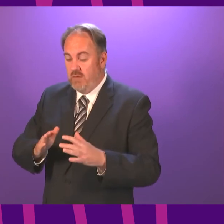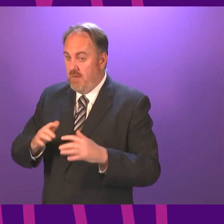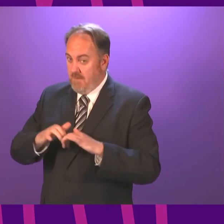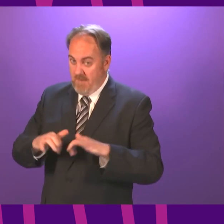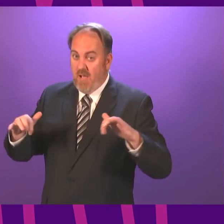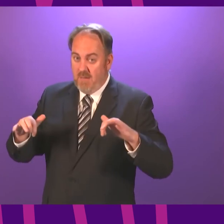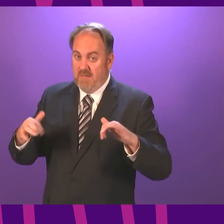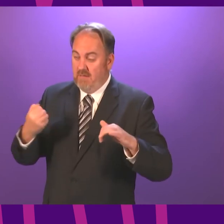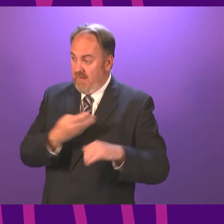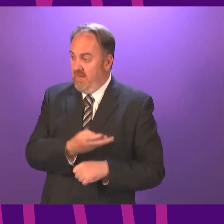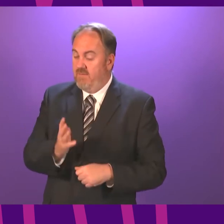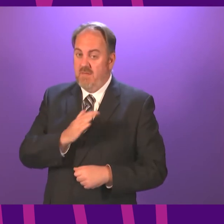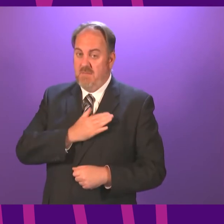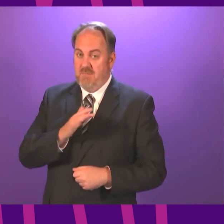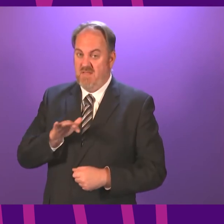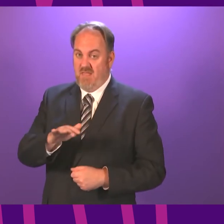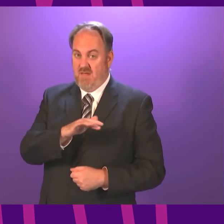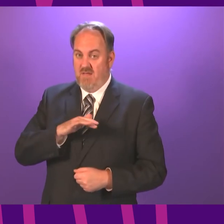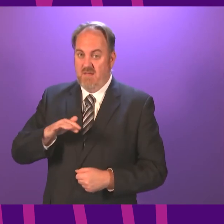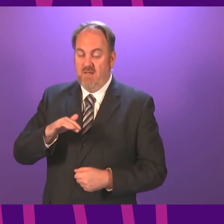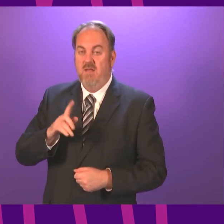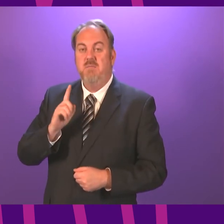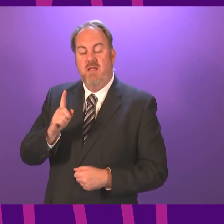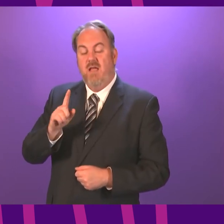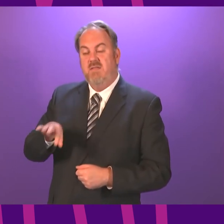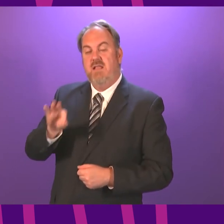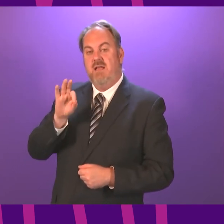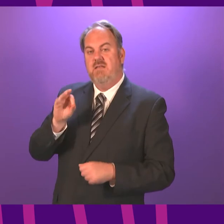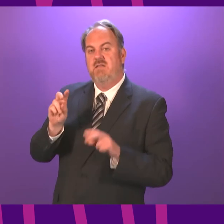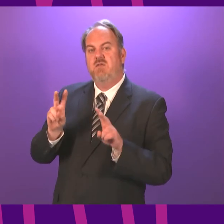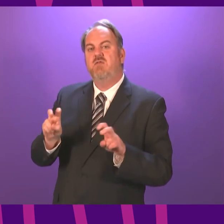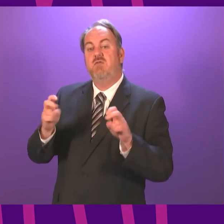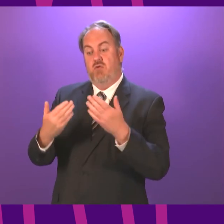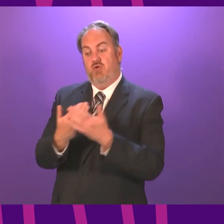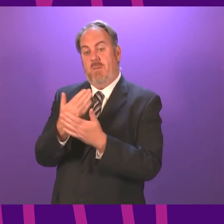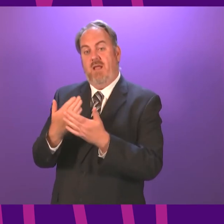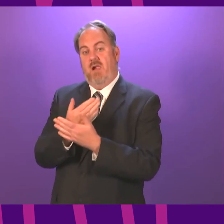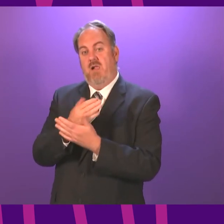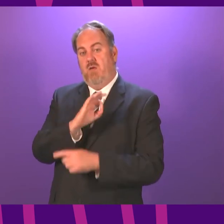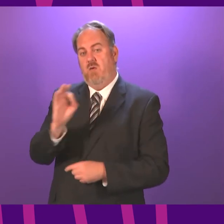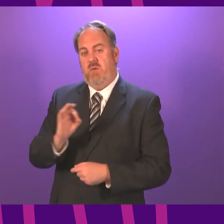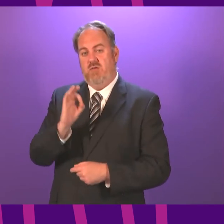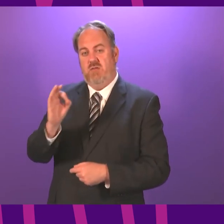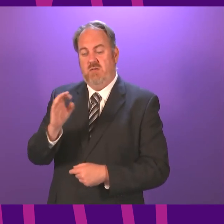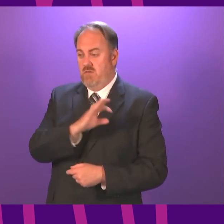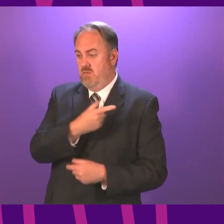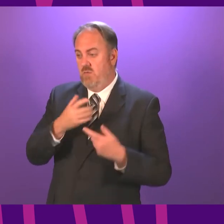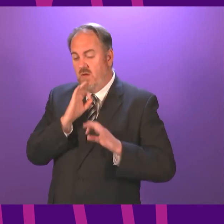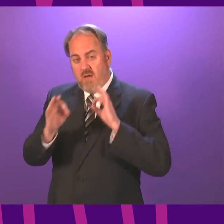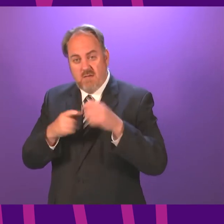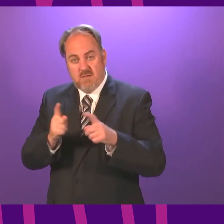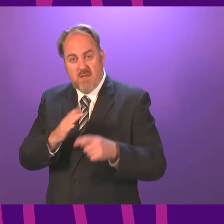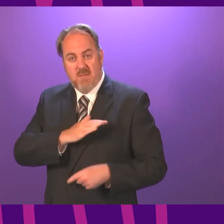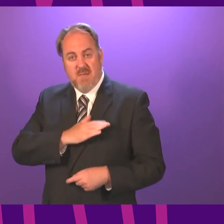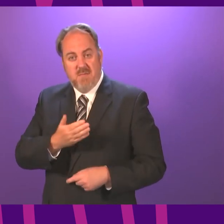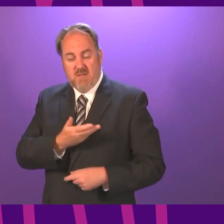is sitting. In the meantime, I have selected a topical question on the issue to allow members to ask questions on the